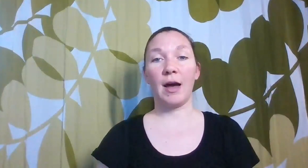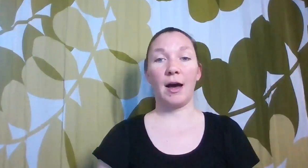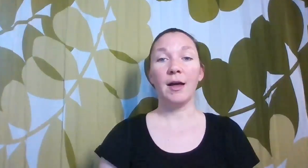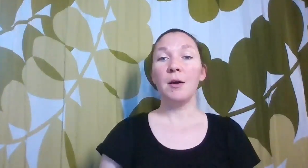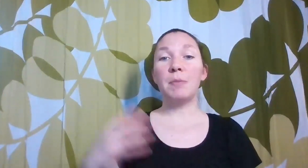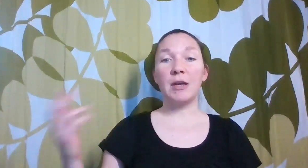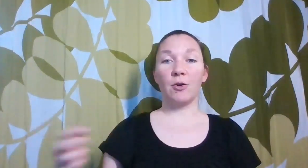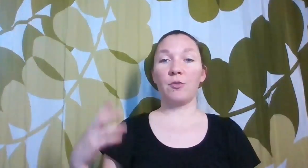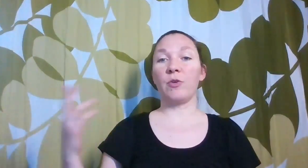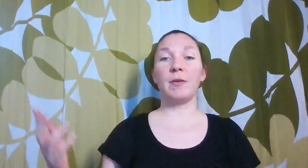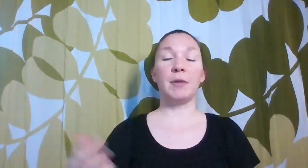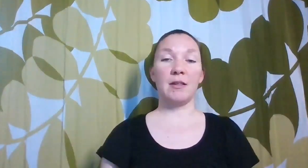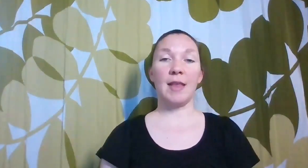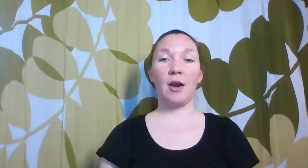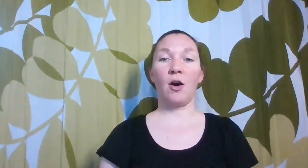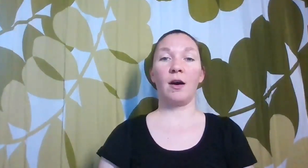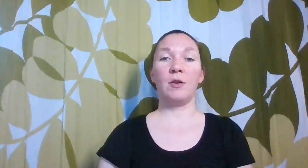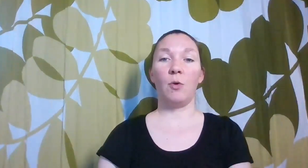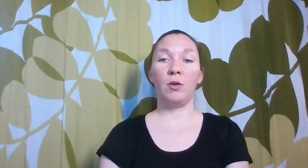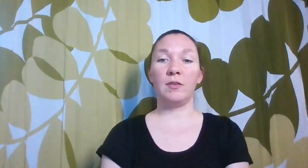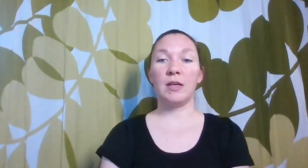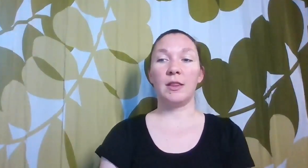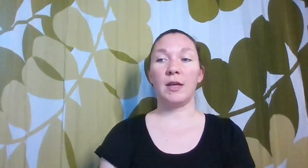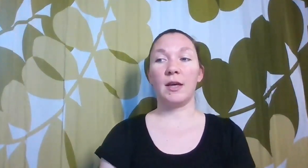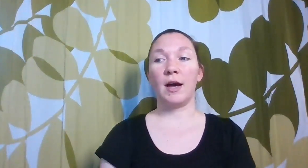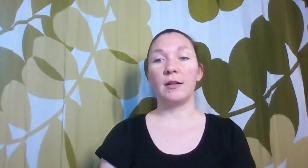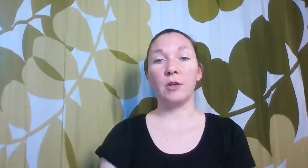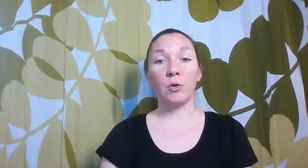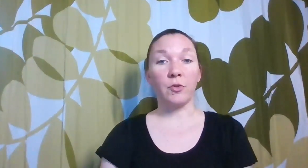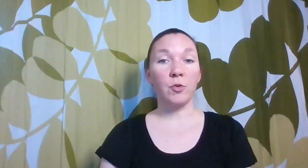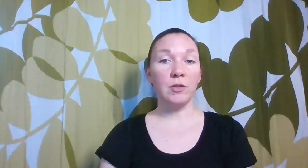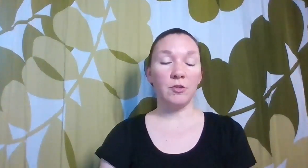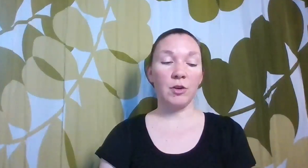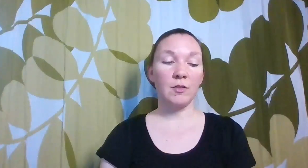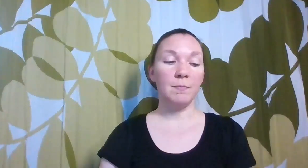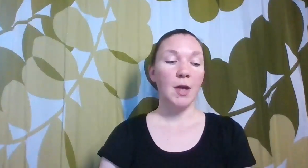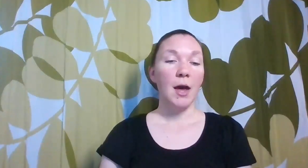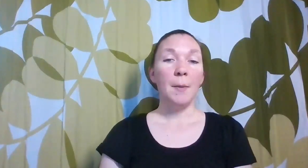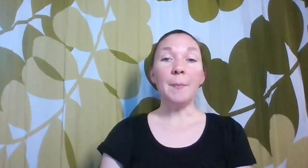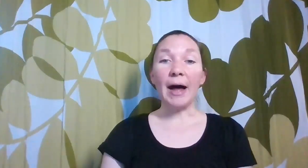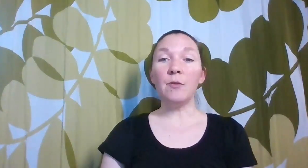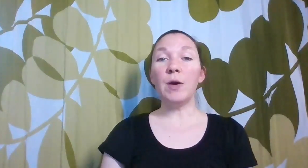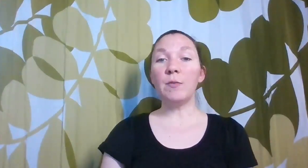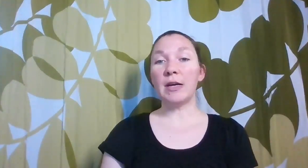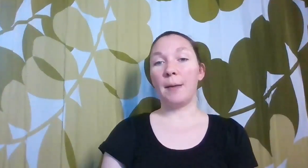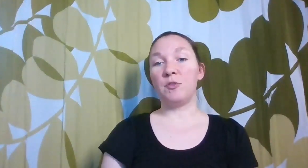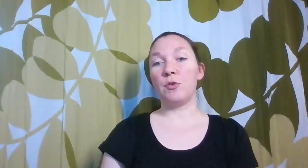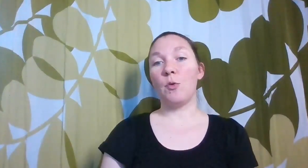peers or siblings that are enrolled in the local school district. But when we come to